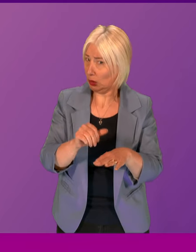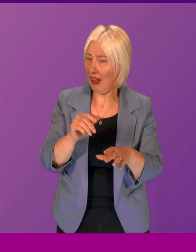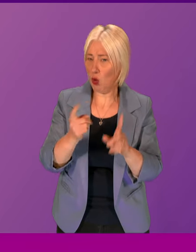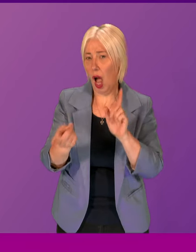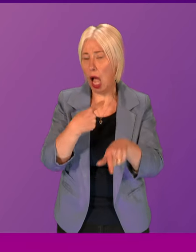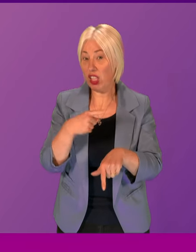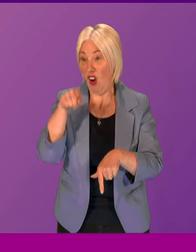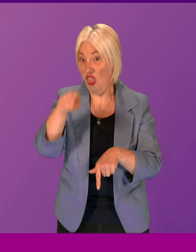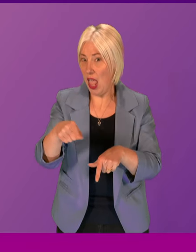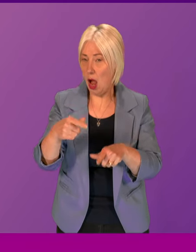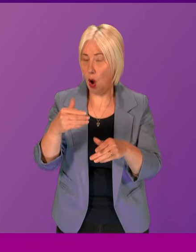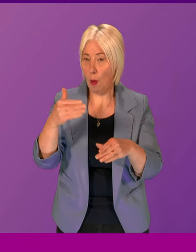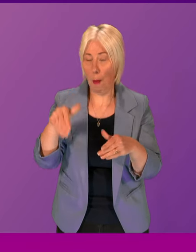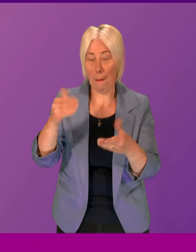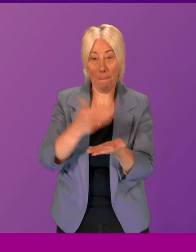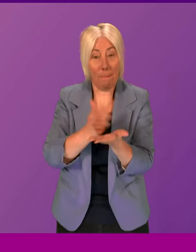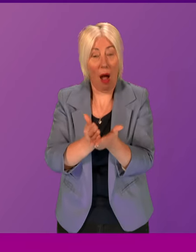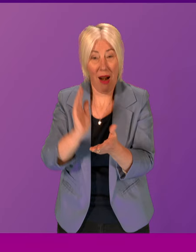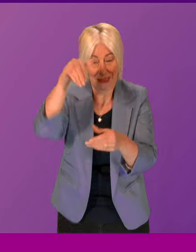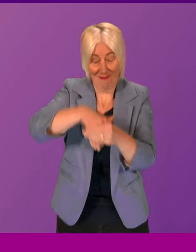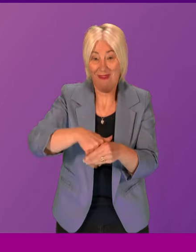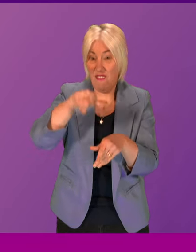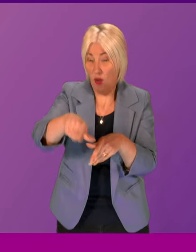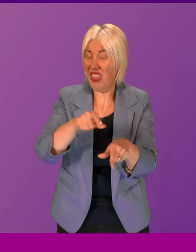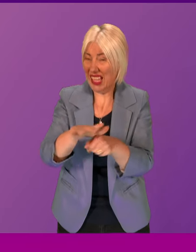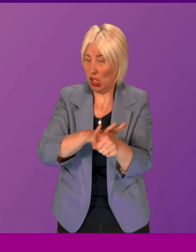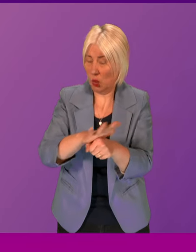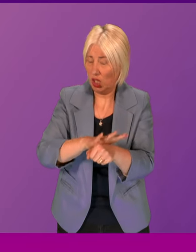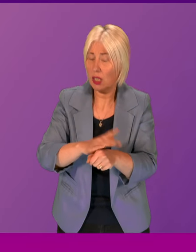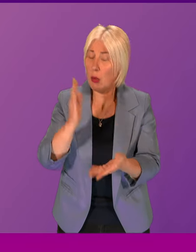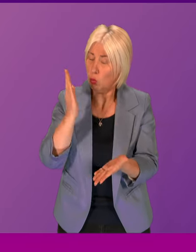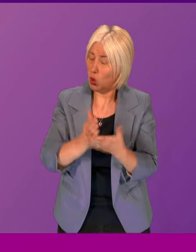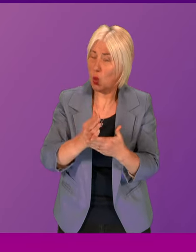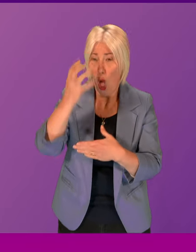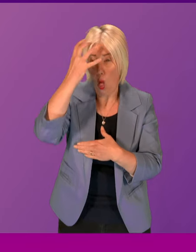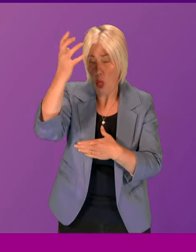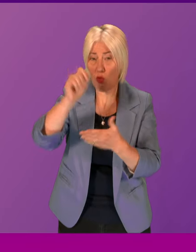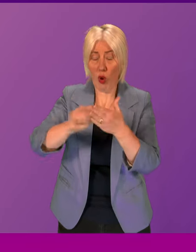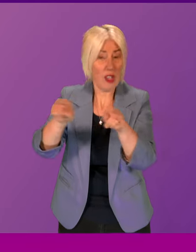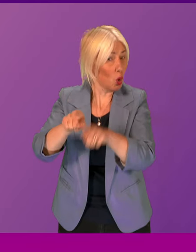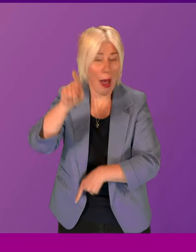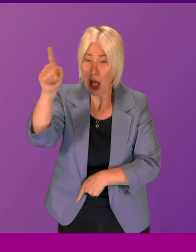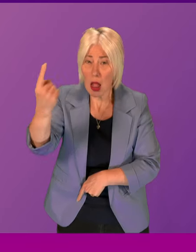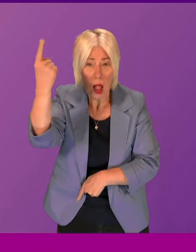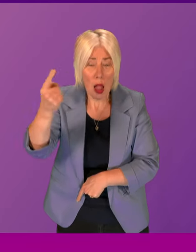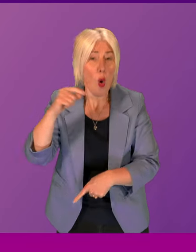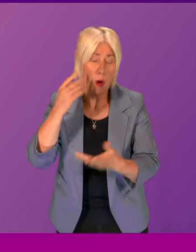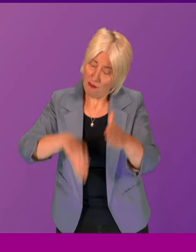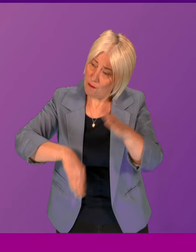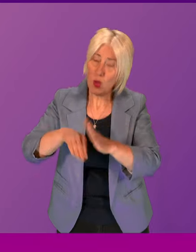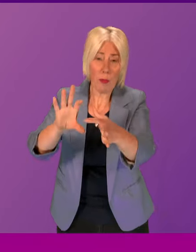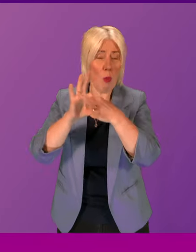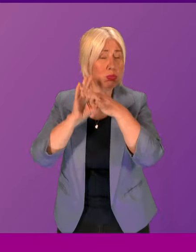and the action that they took. And I would fully expect, and I'm certain it will be the case, that the Crown Office would also, of course, fully cooperate